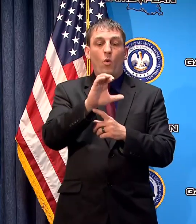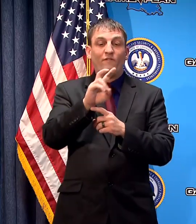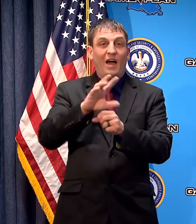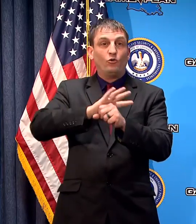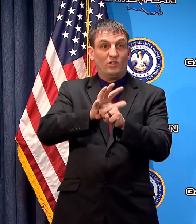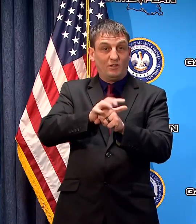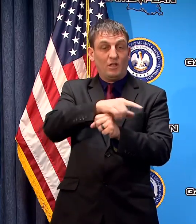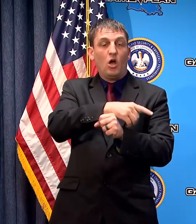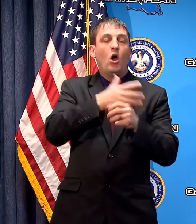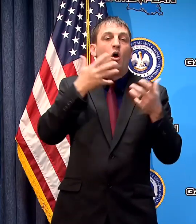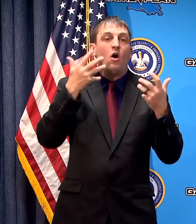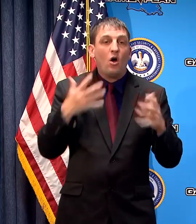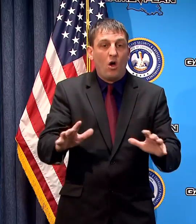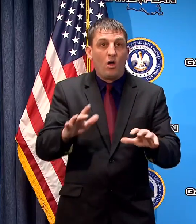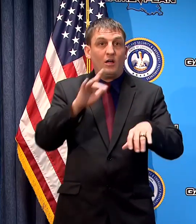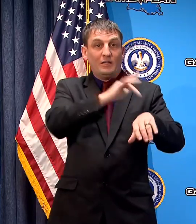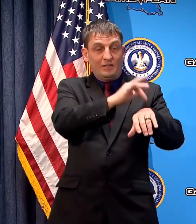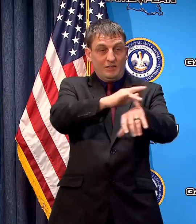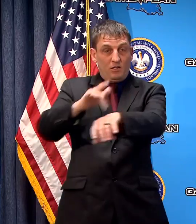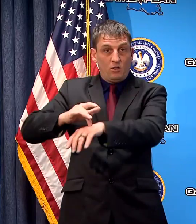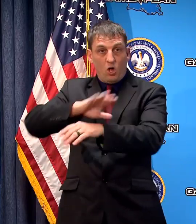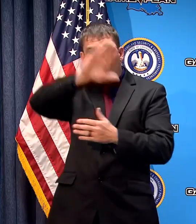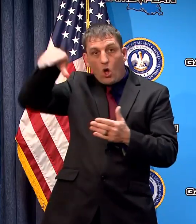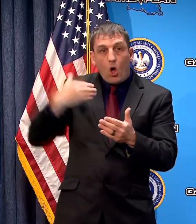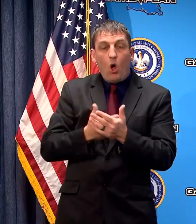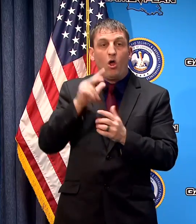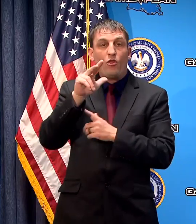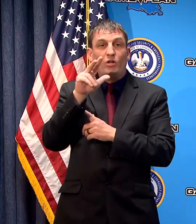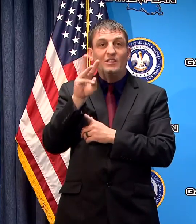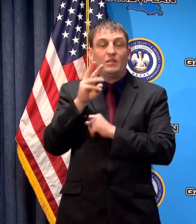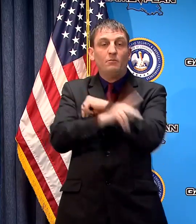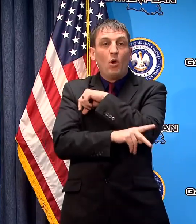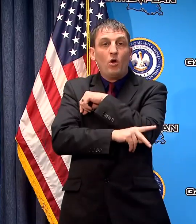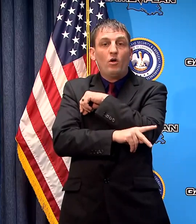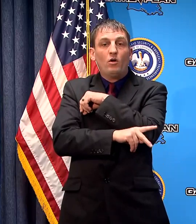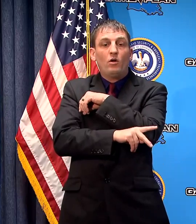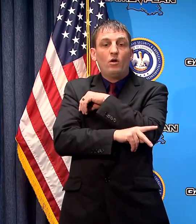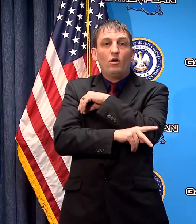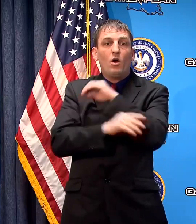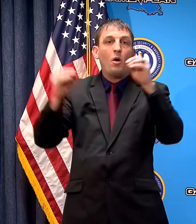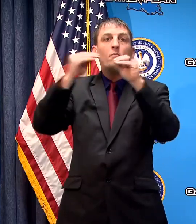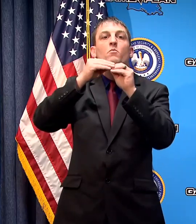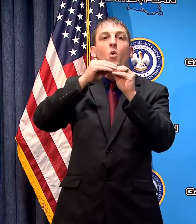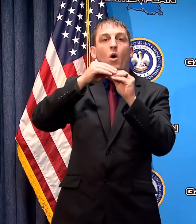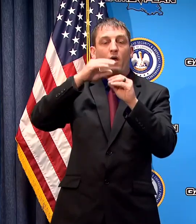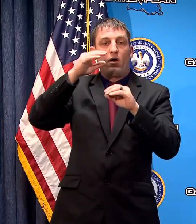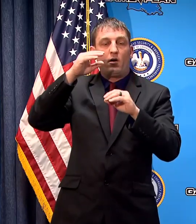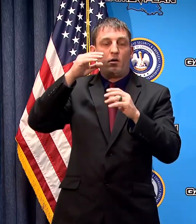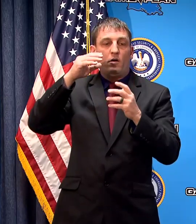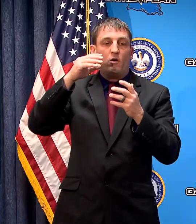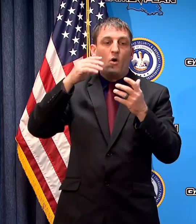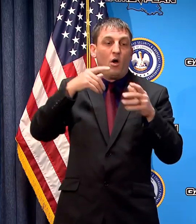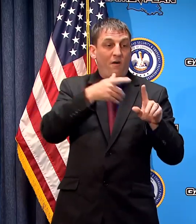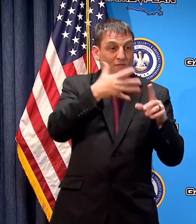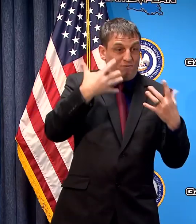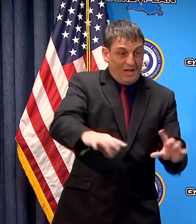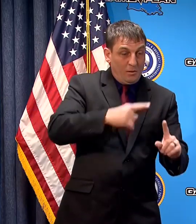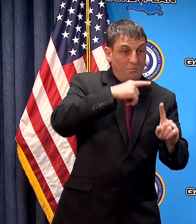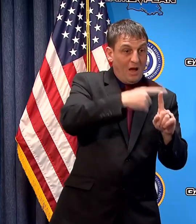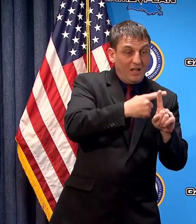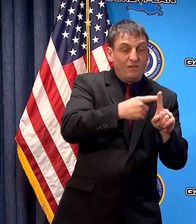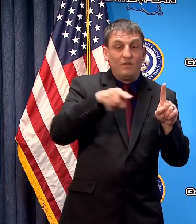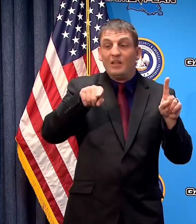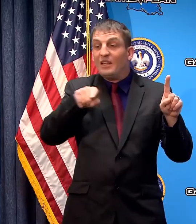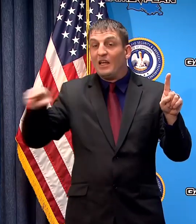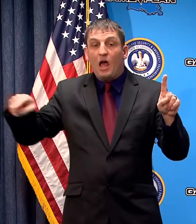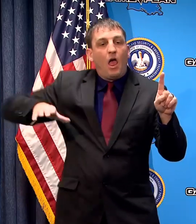present in all of the 36 parishes to a degree that exceeds the number who have actually tested positive I mean we know that we know that a good